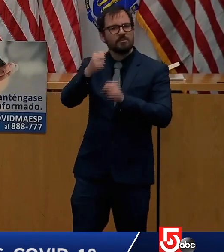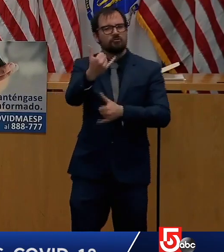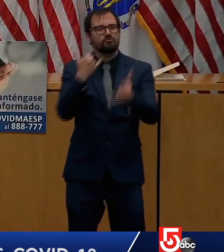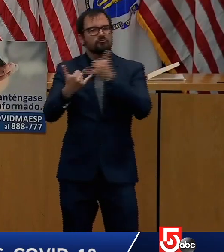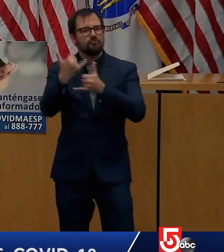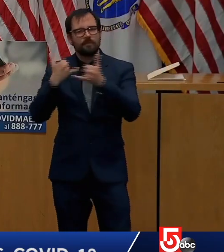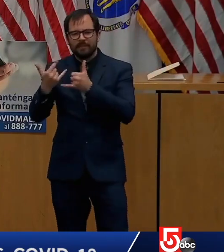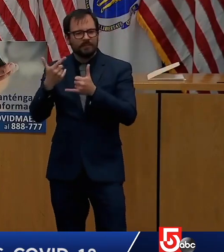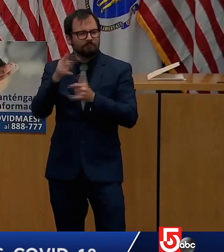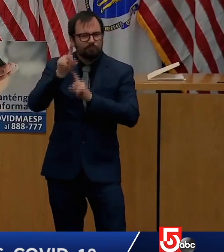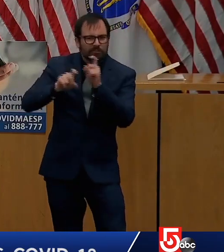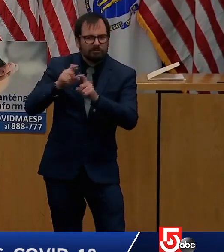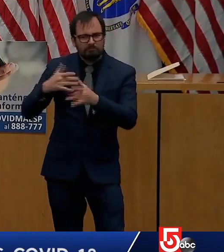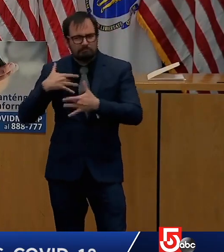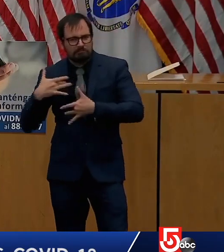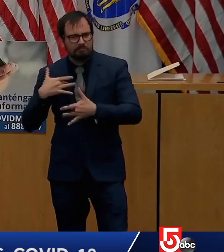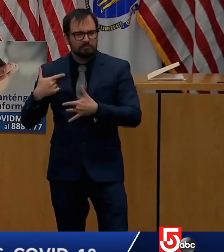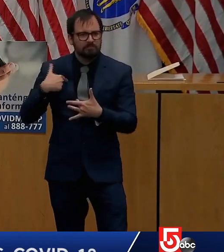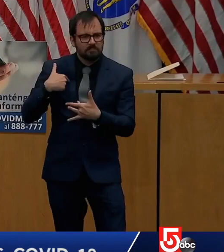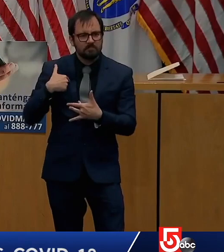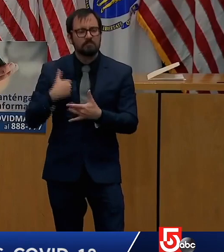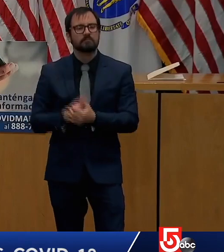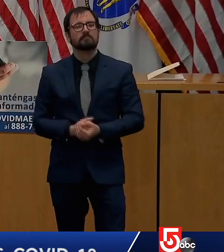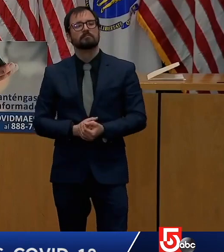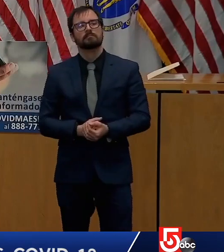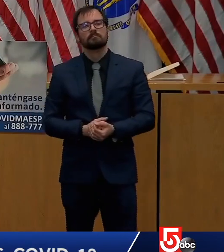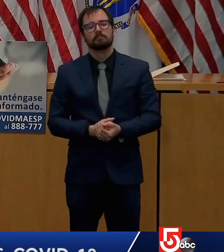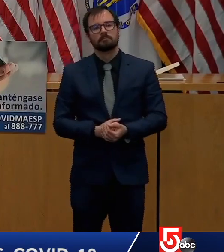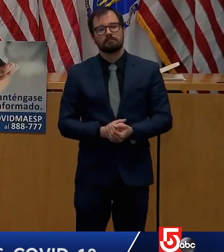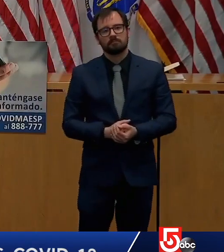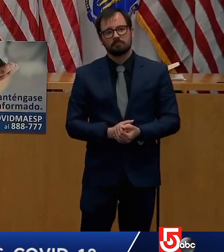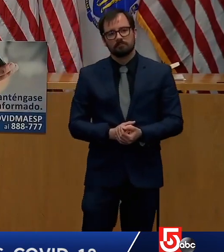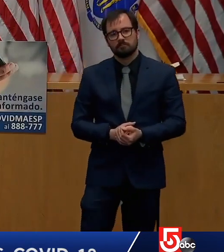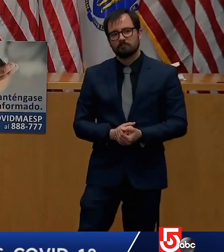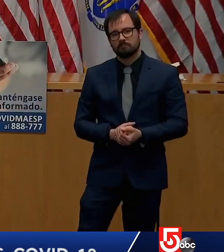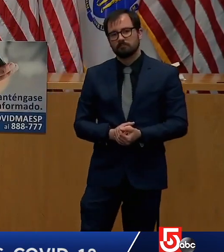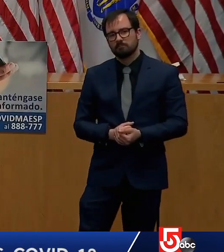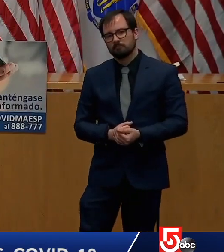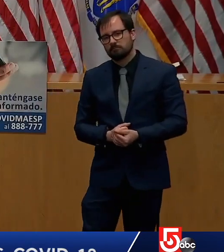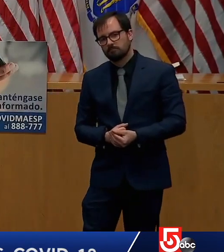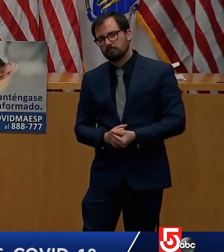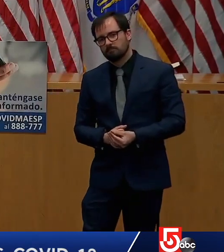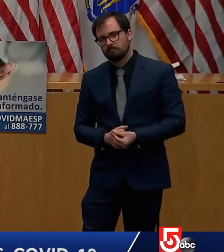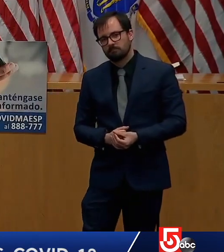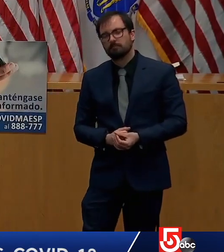website, mass.gov slash COVID-19. Thank you. Governor?